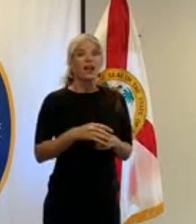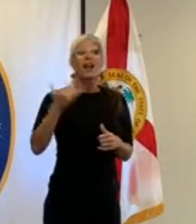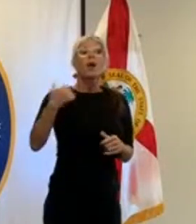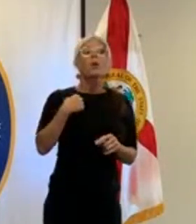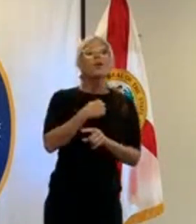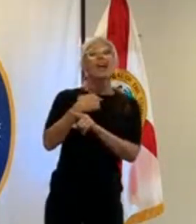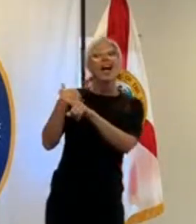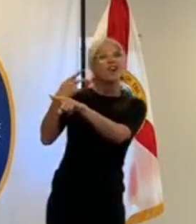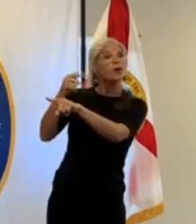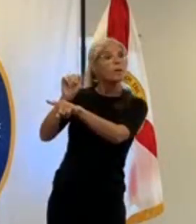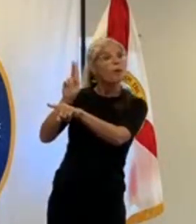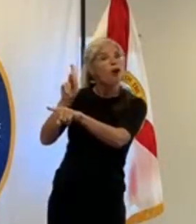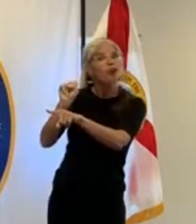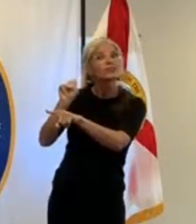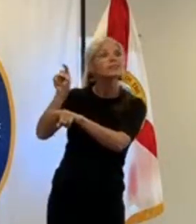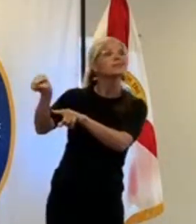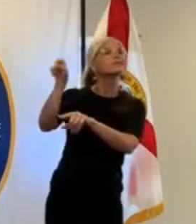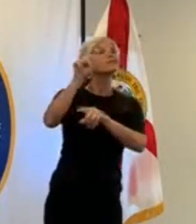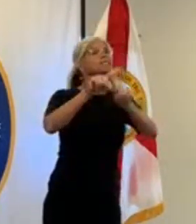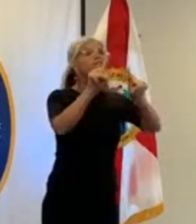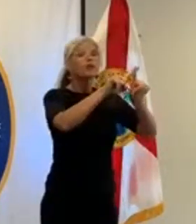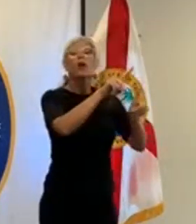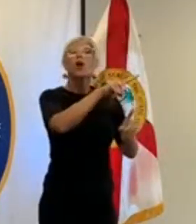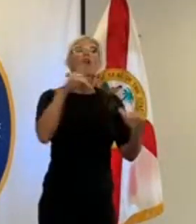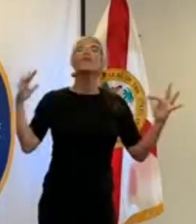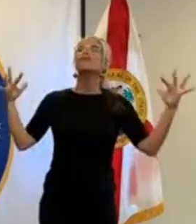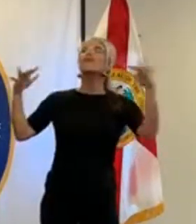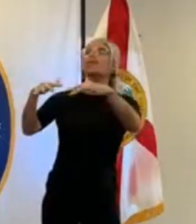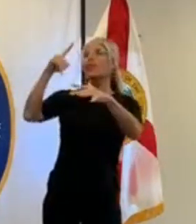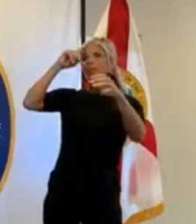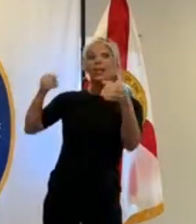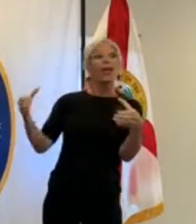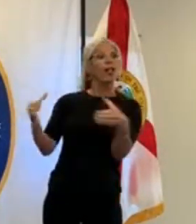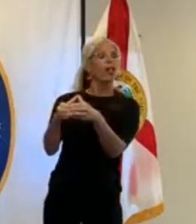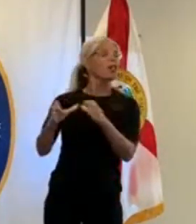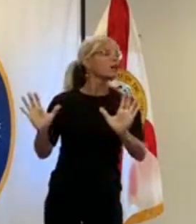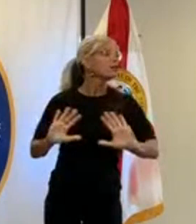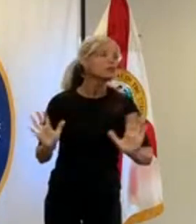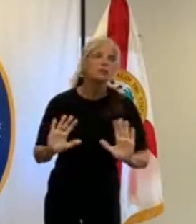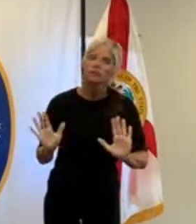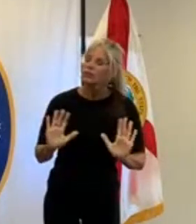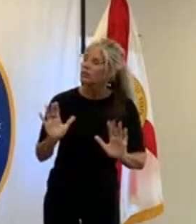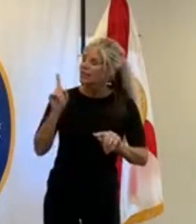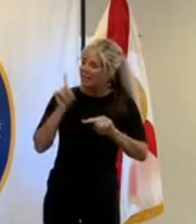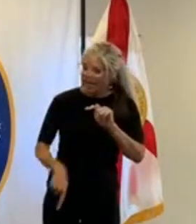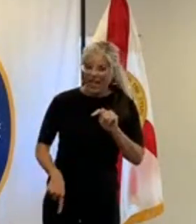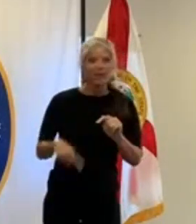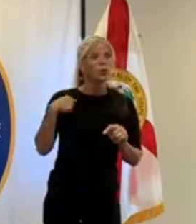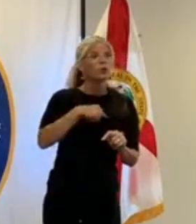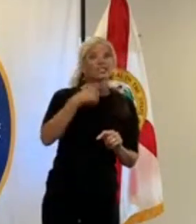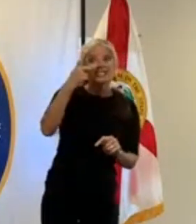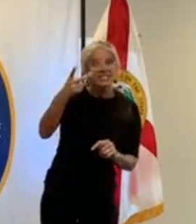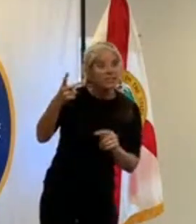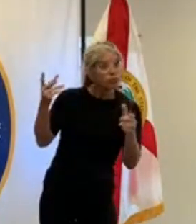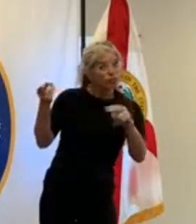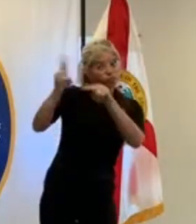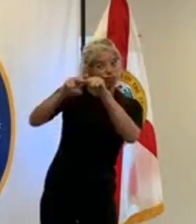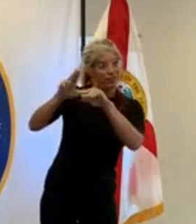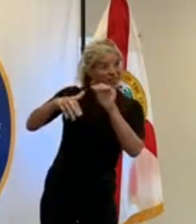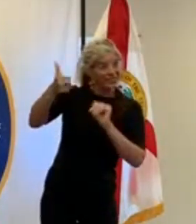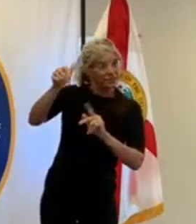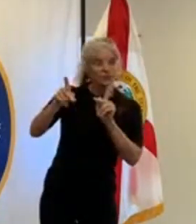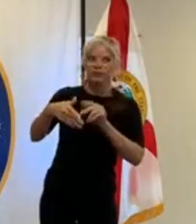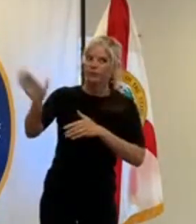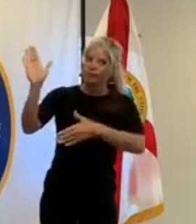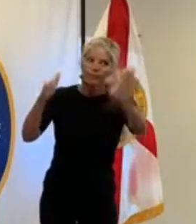groups and the physical distancing there the governor will continue to monitor the governor's executive order 2091